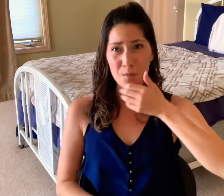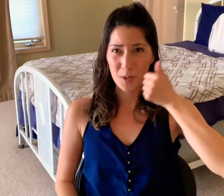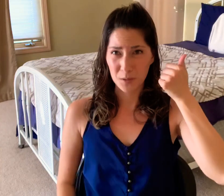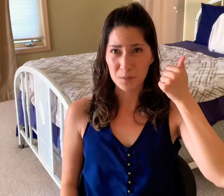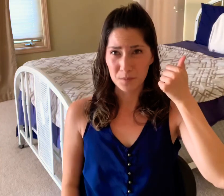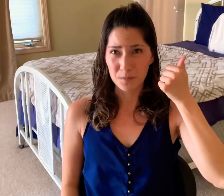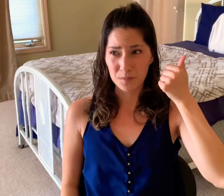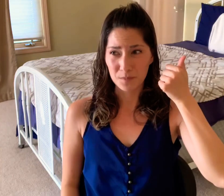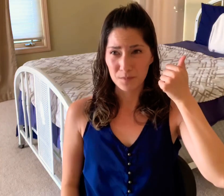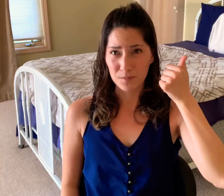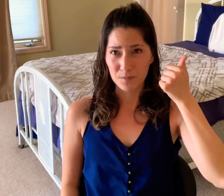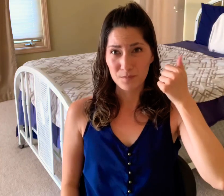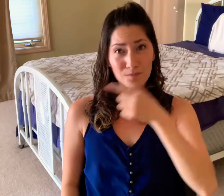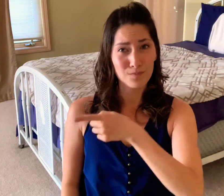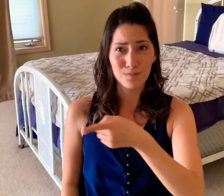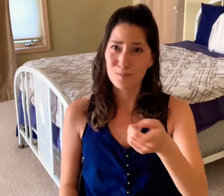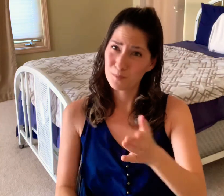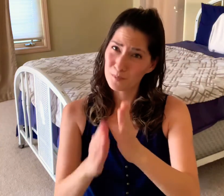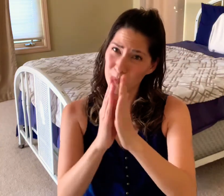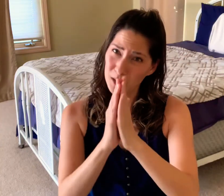I want to become better